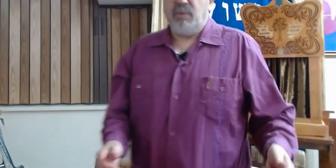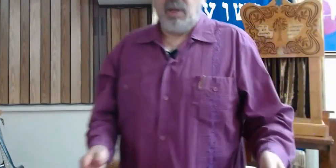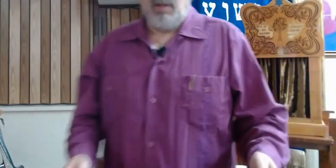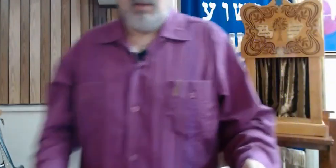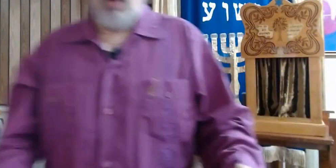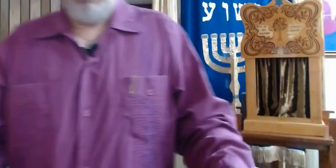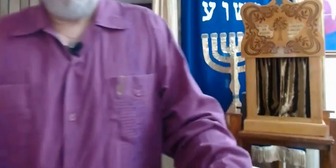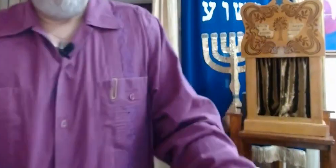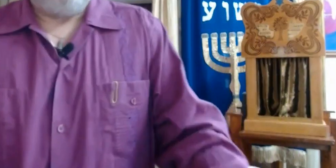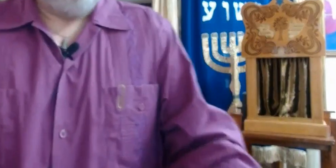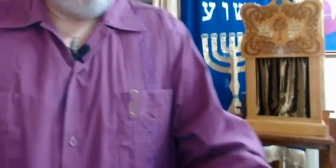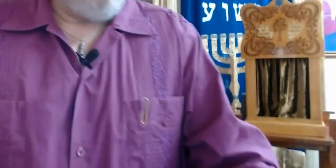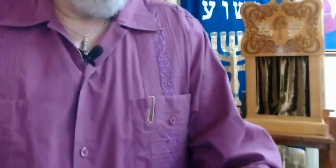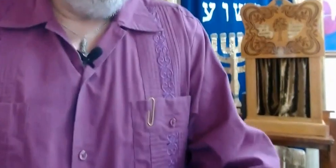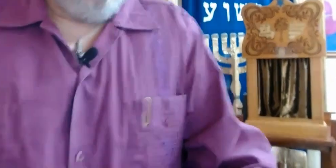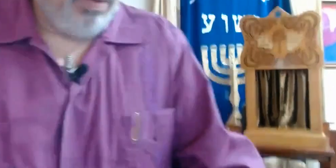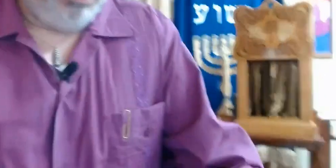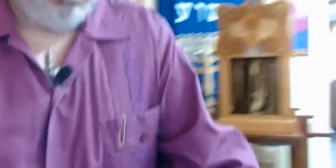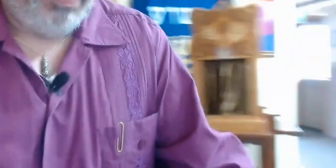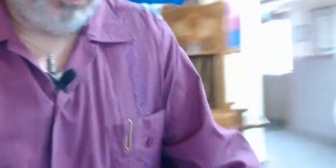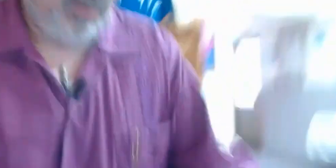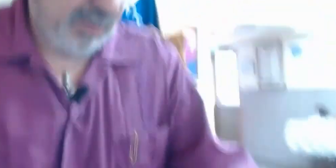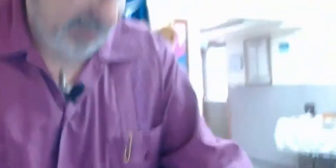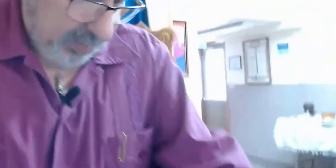Okay, so we're going to turn everybody around.